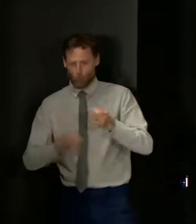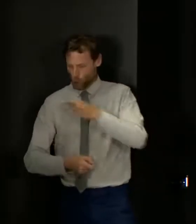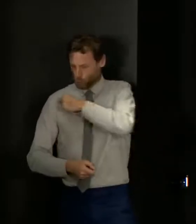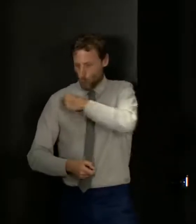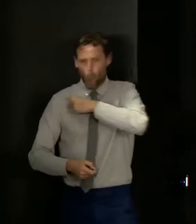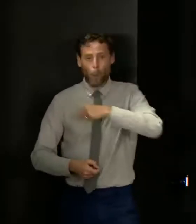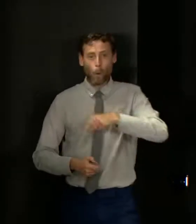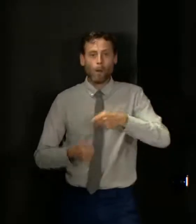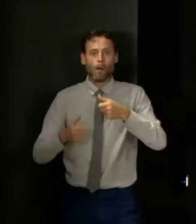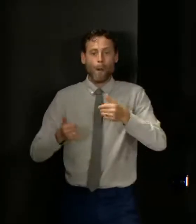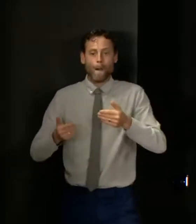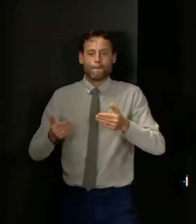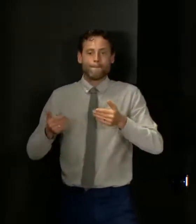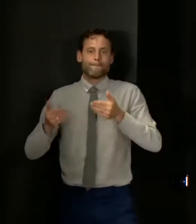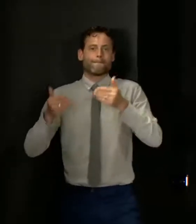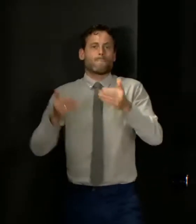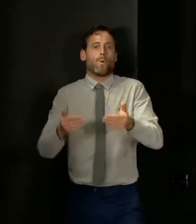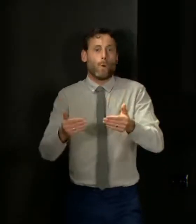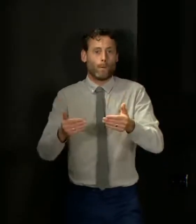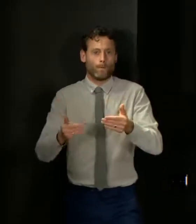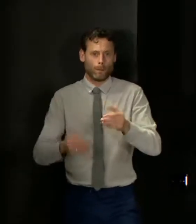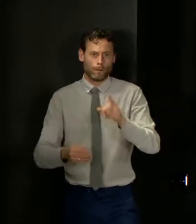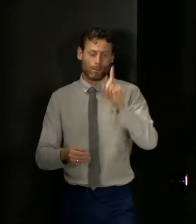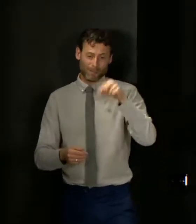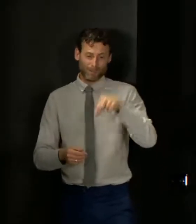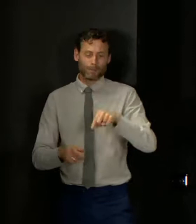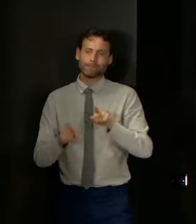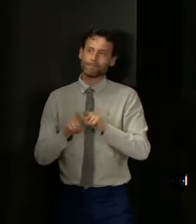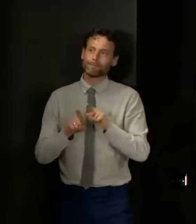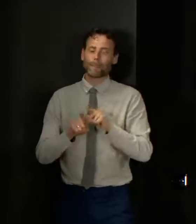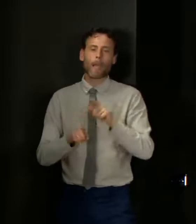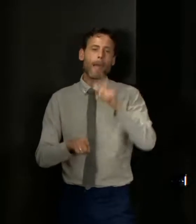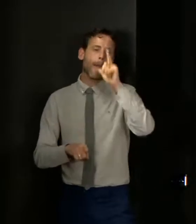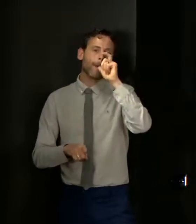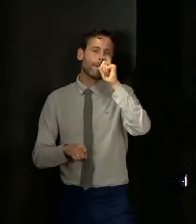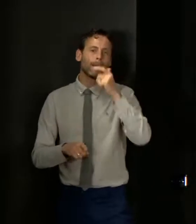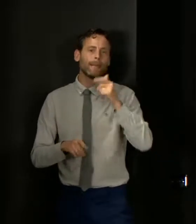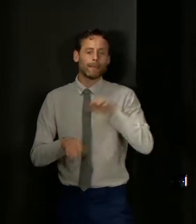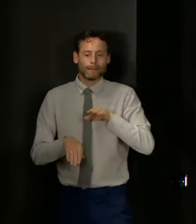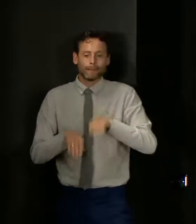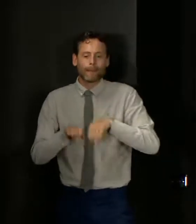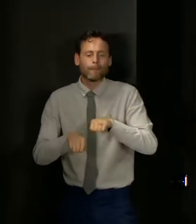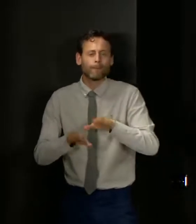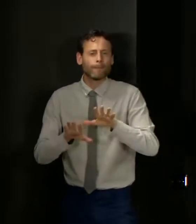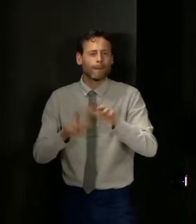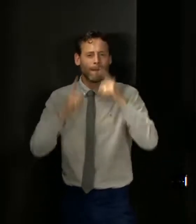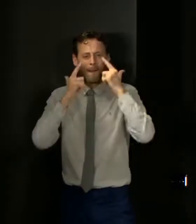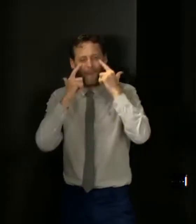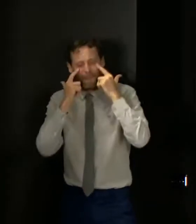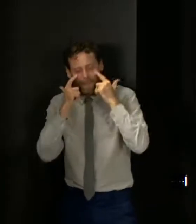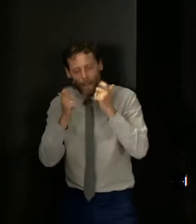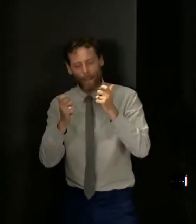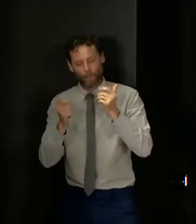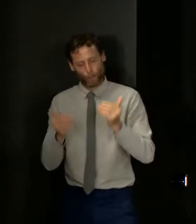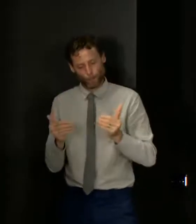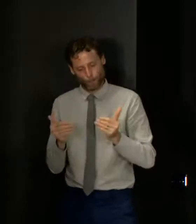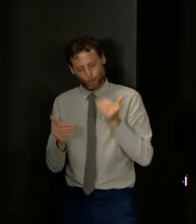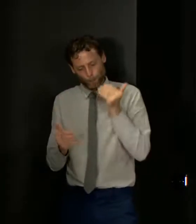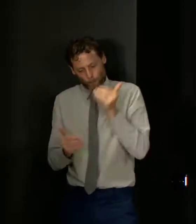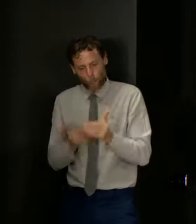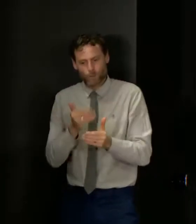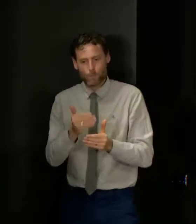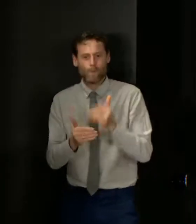been baby steps, and it's necessarily been baby steps that we've taken, it's been a cautious approach. And we still